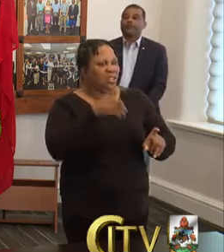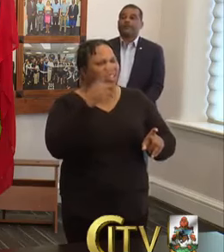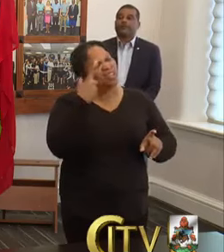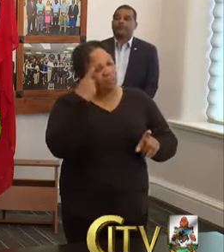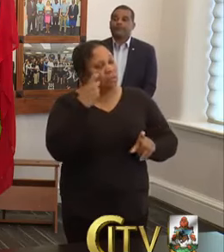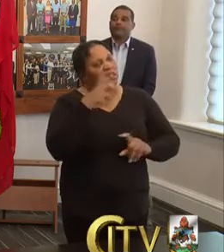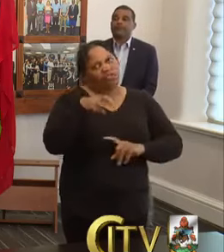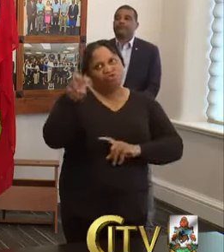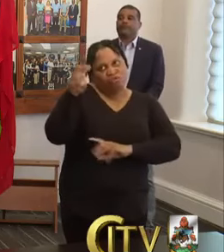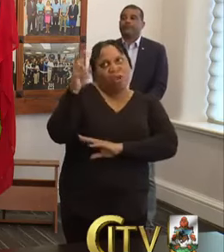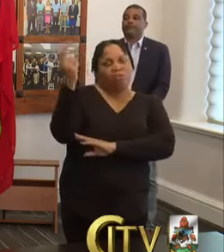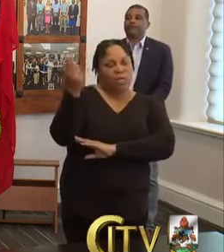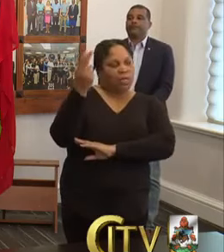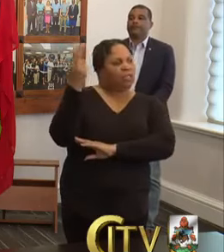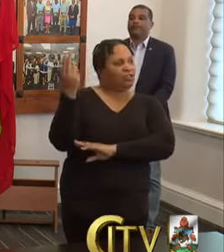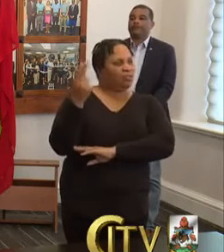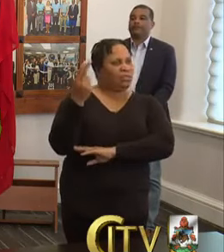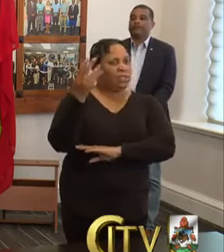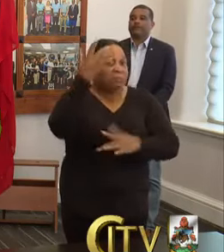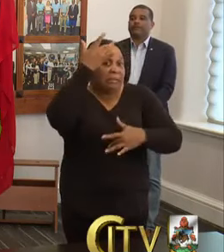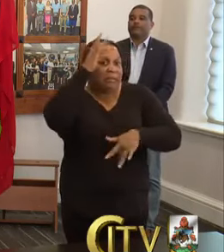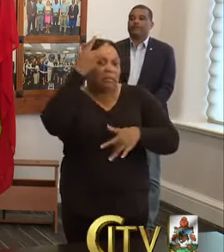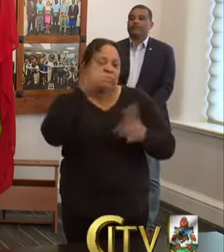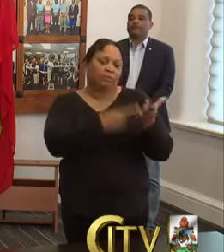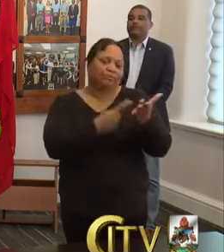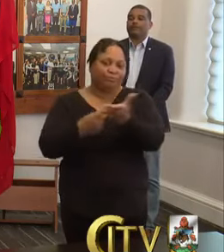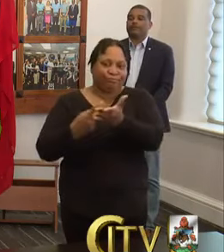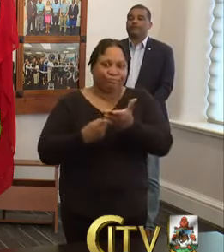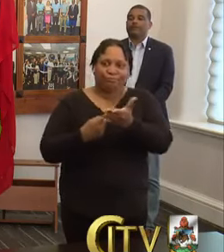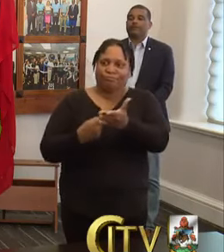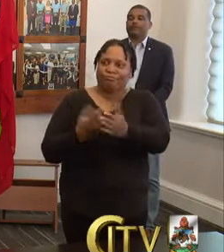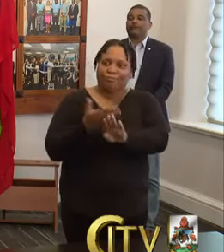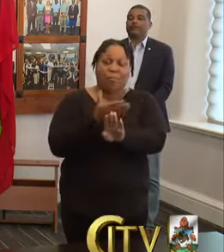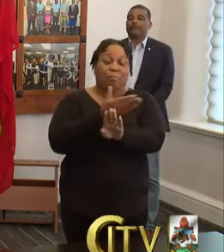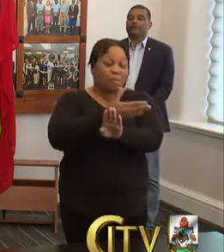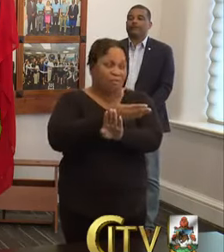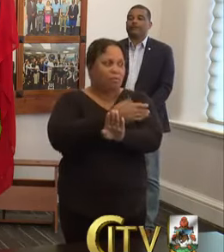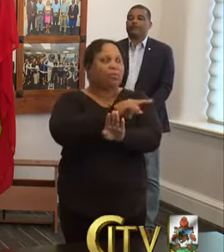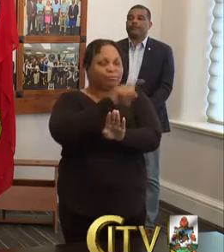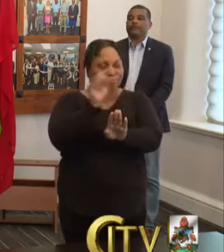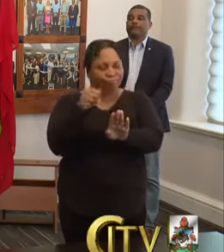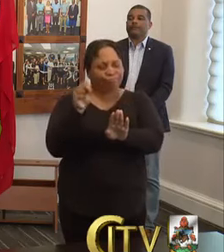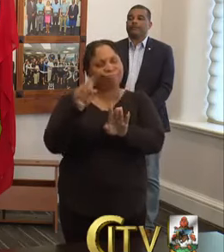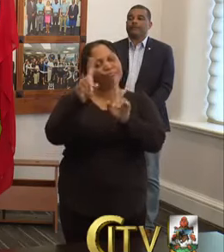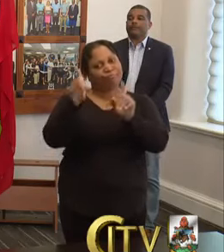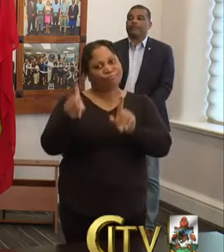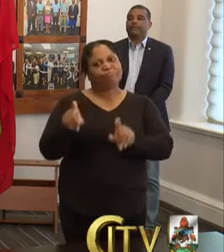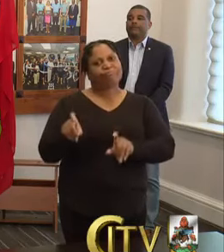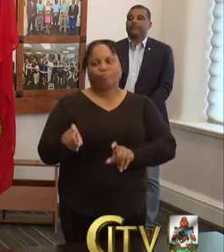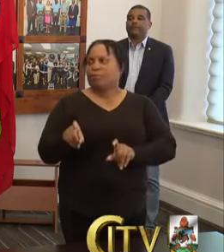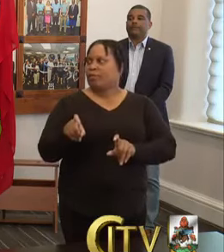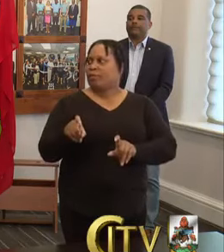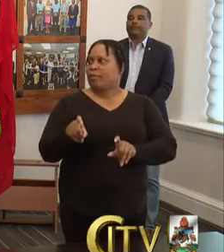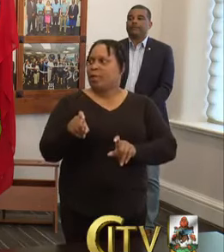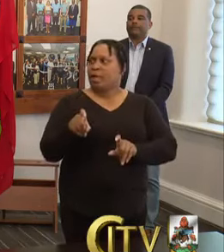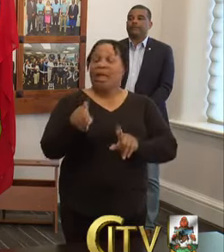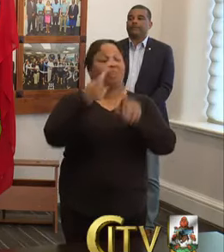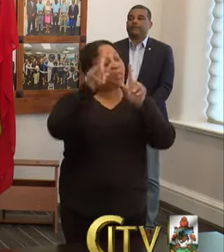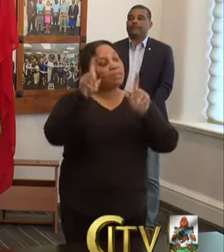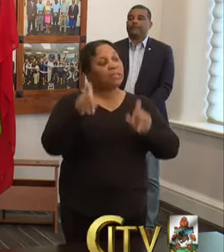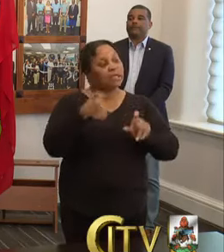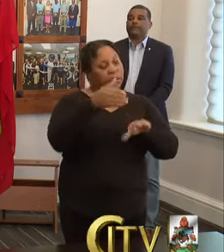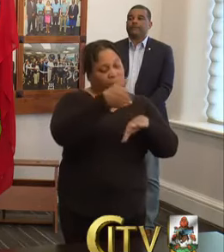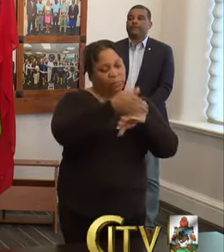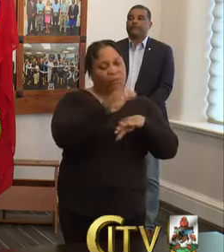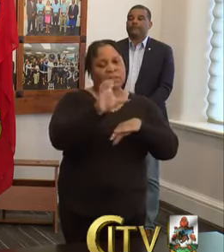history and or any other symptoms that we've discussed previously, then they would have been tested and that information would have been, the test itself would have been sent